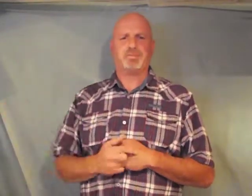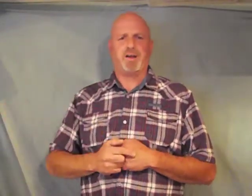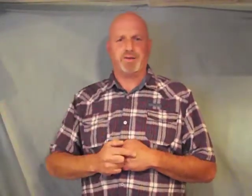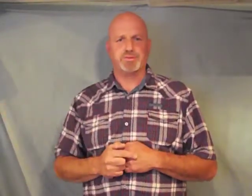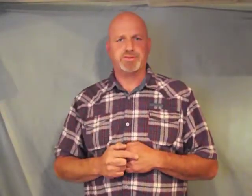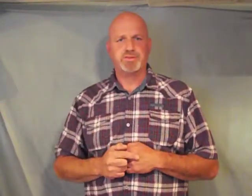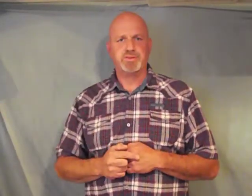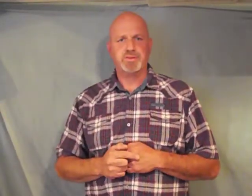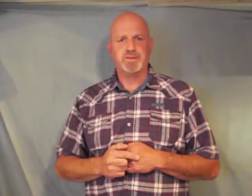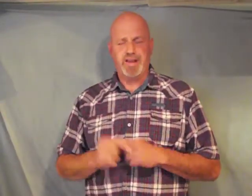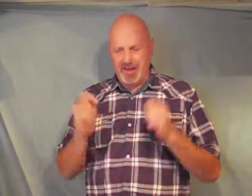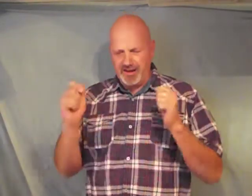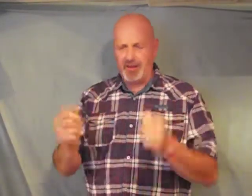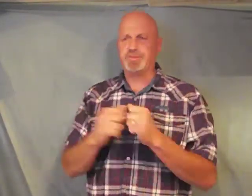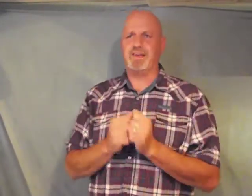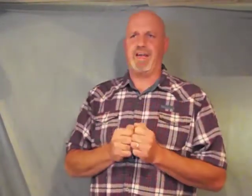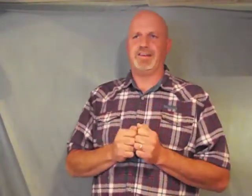close he knows that